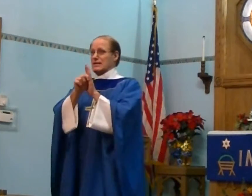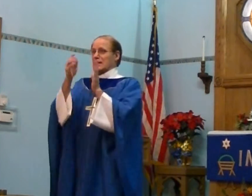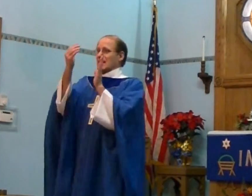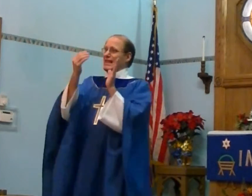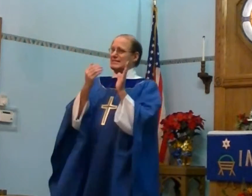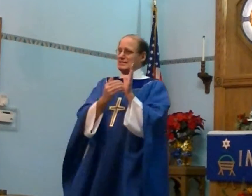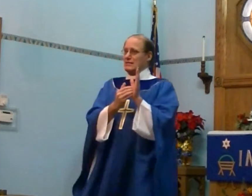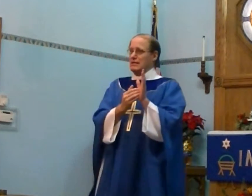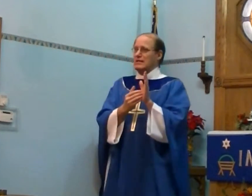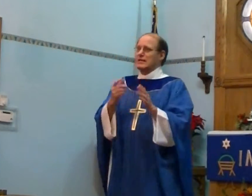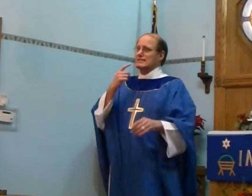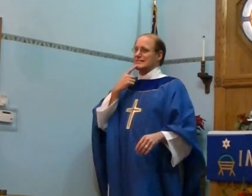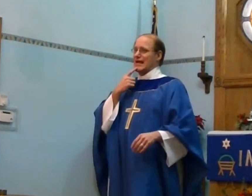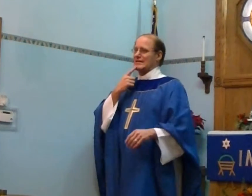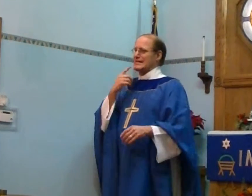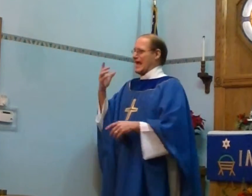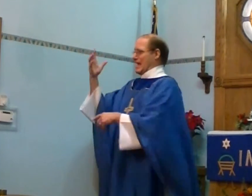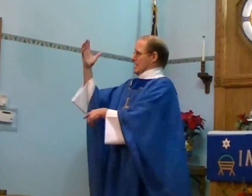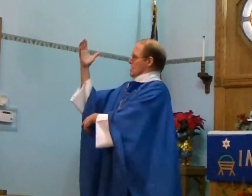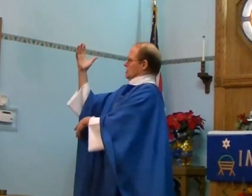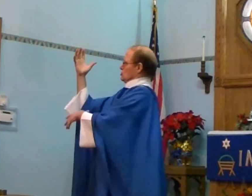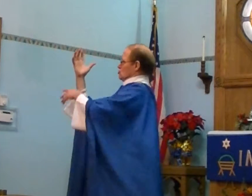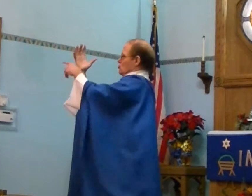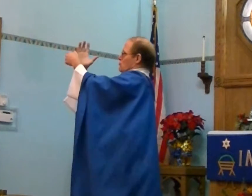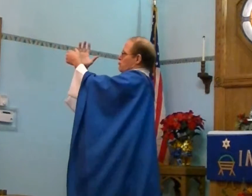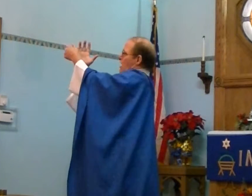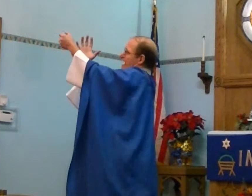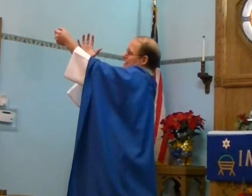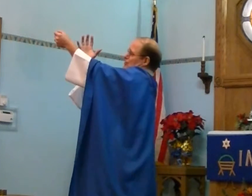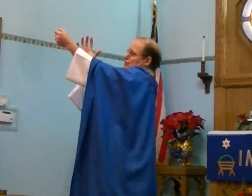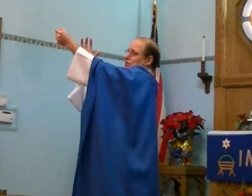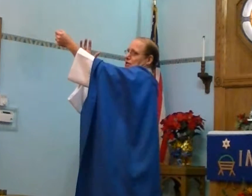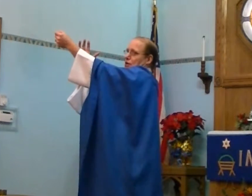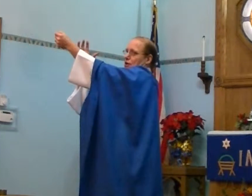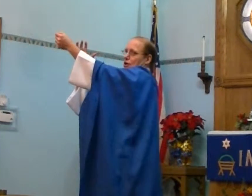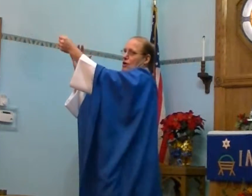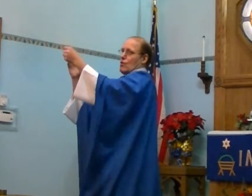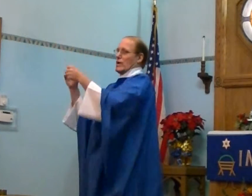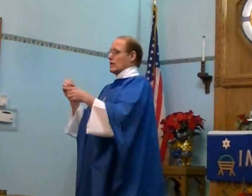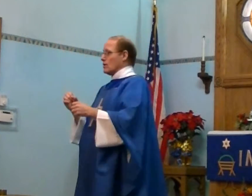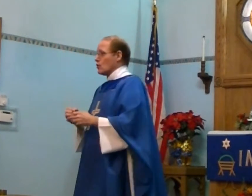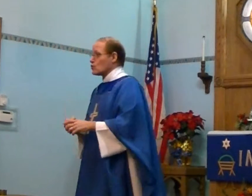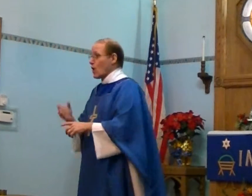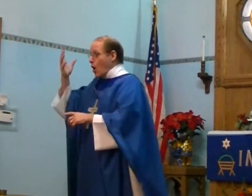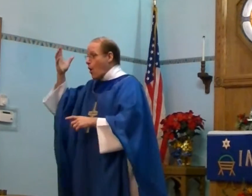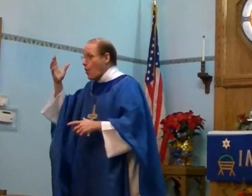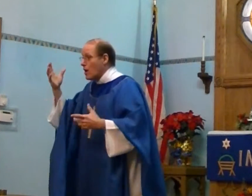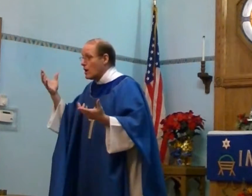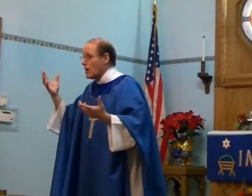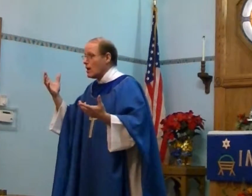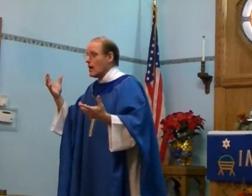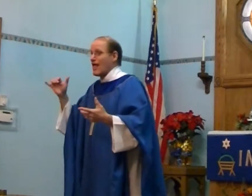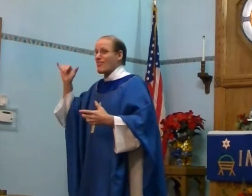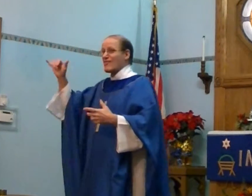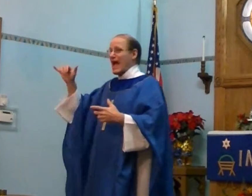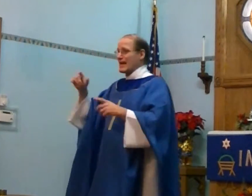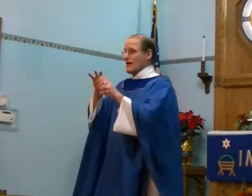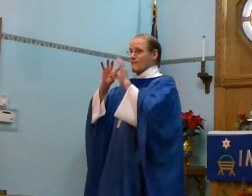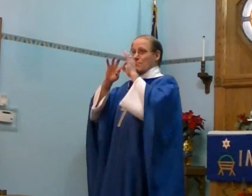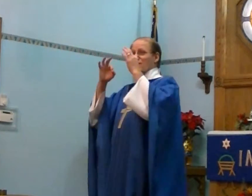lesson says a branch will grow. That from the